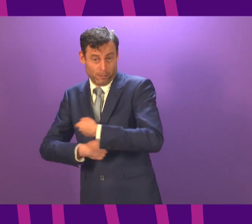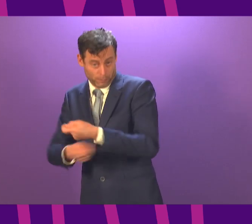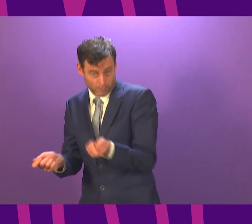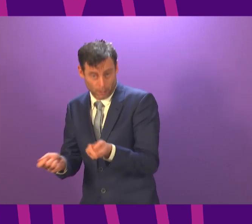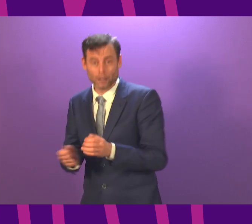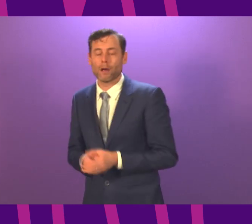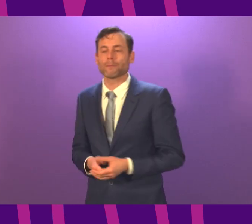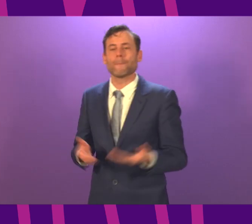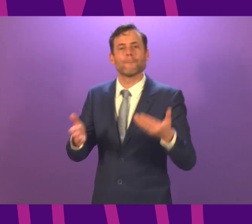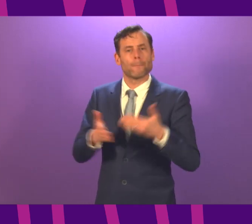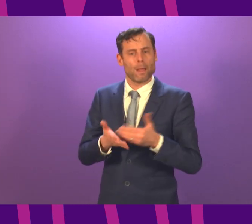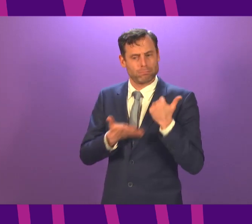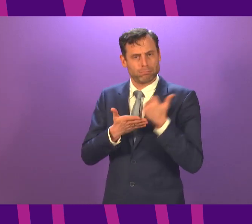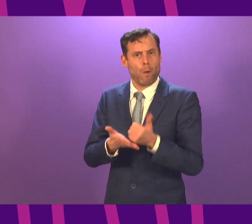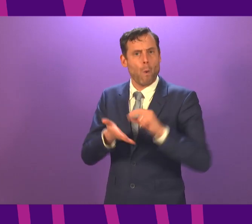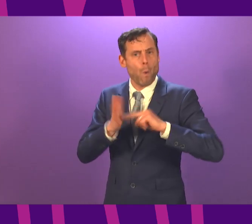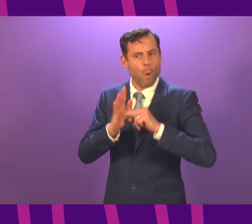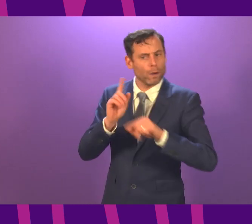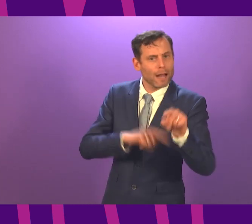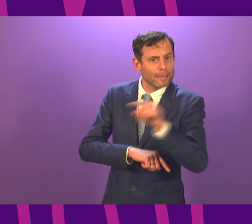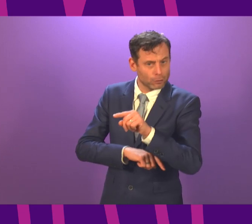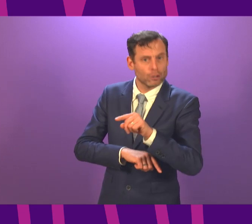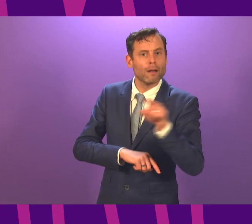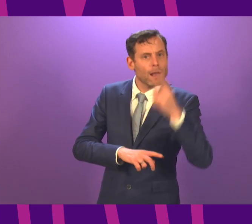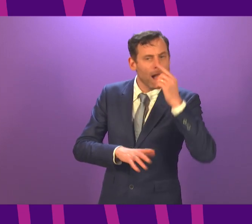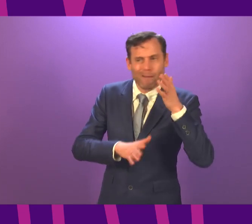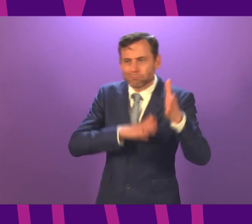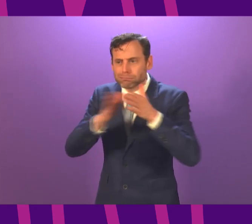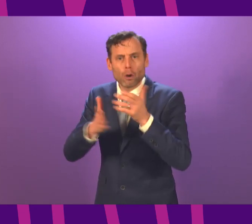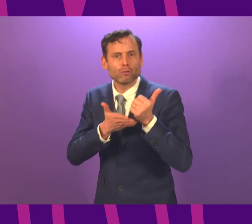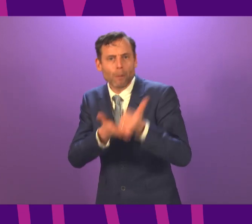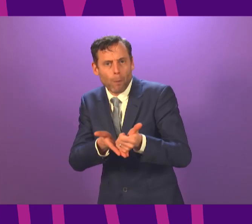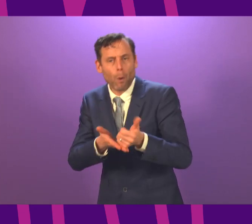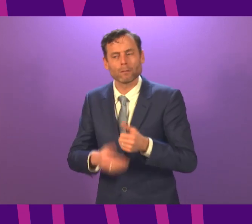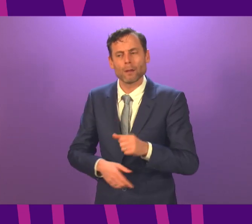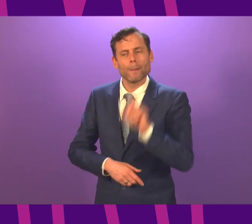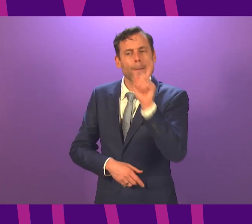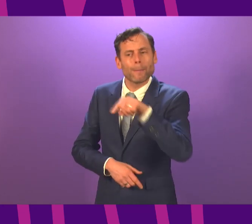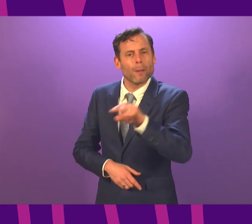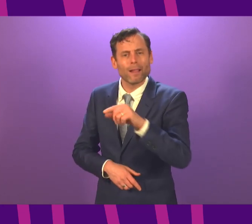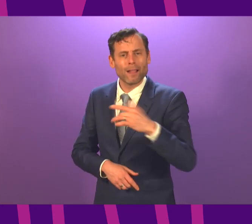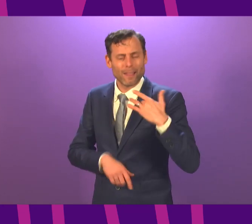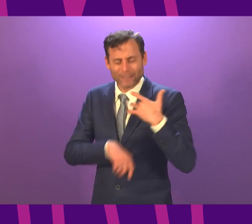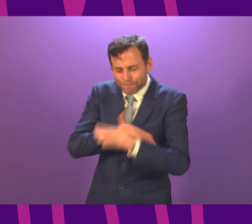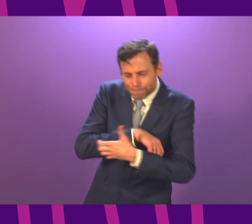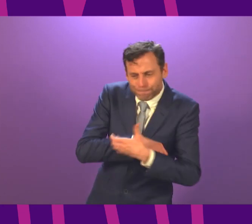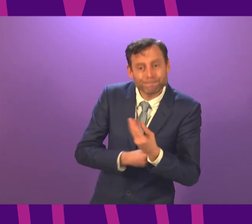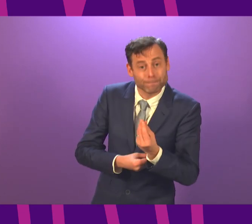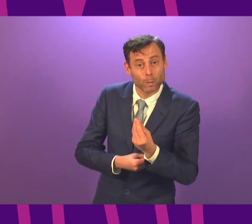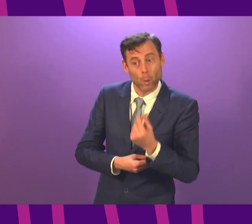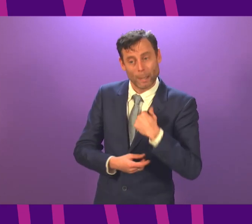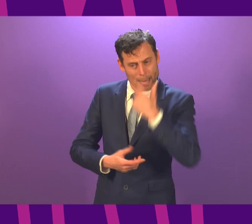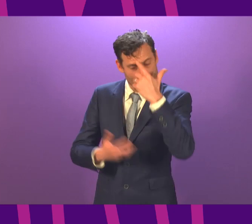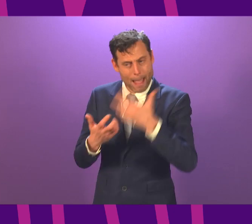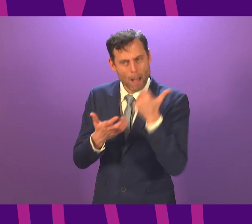organisations that support people in poverty as well as different groups living in poverty. So we have done a great deal here but